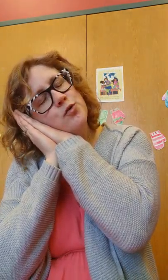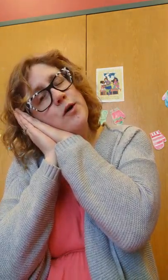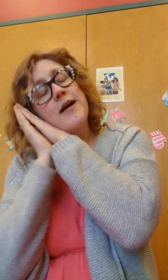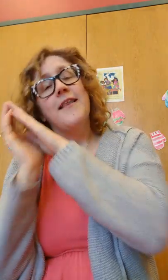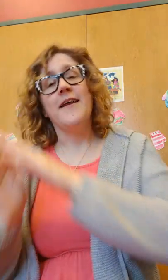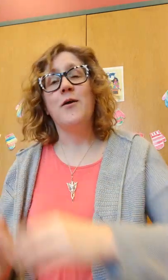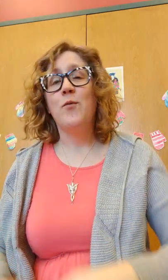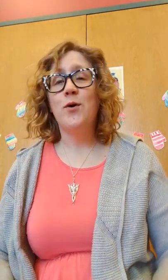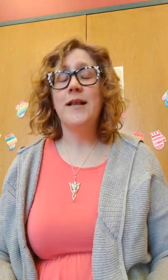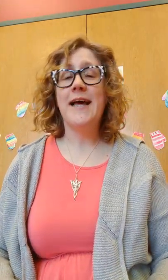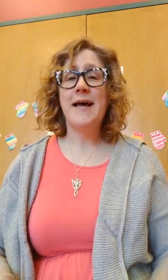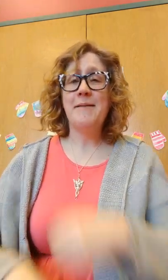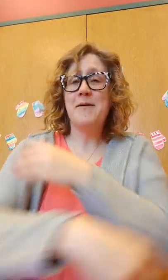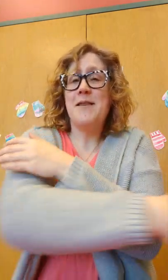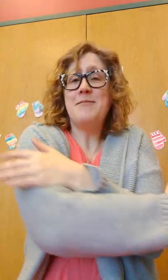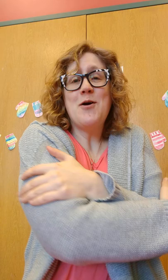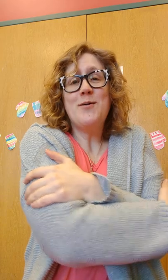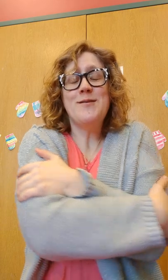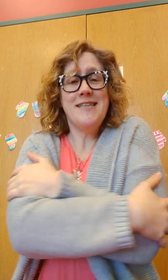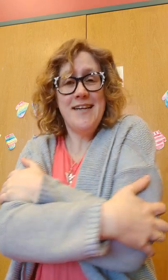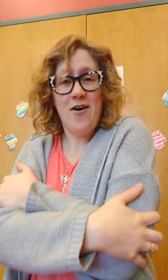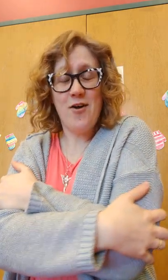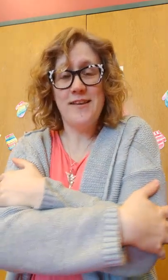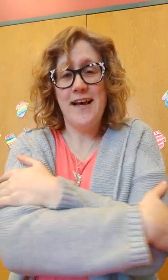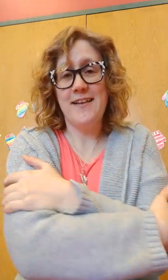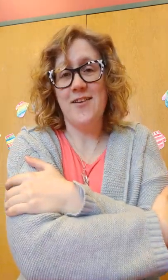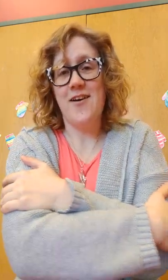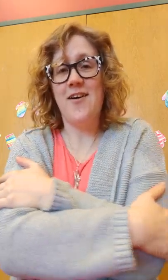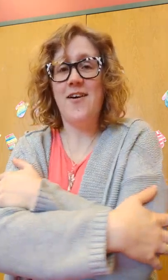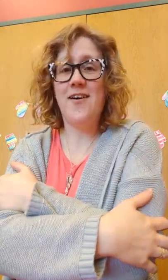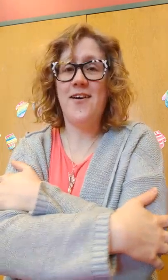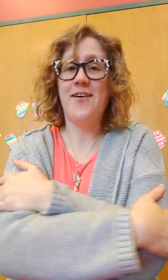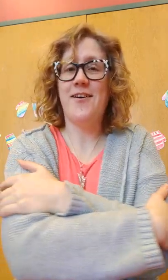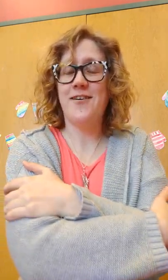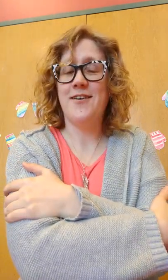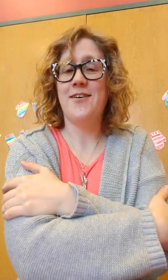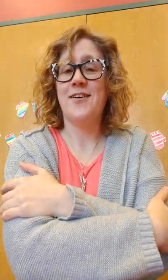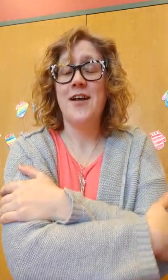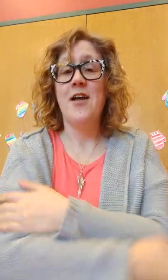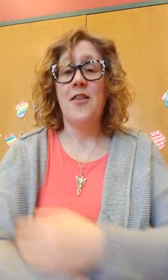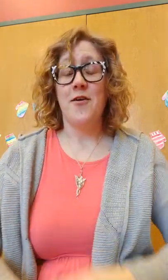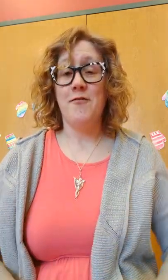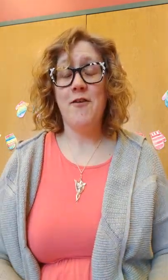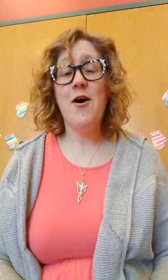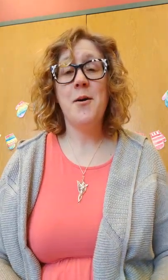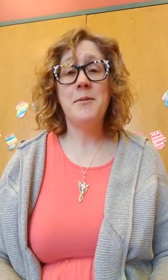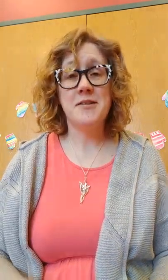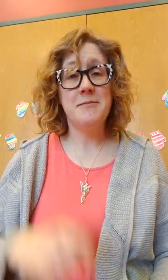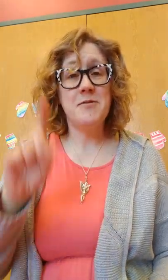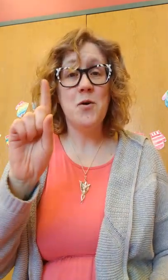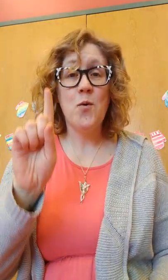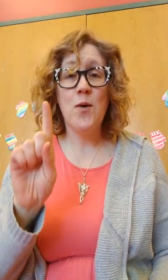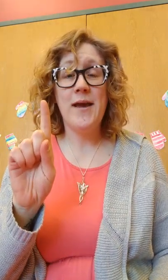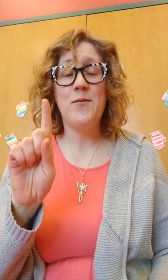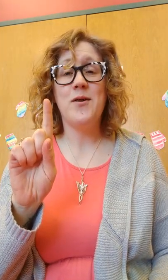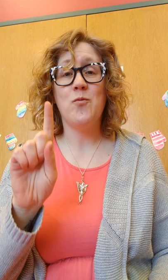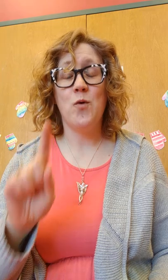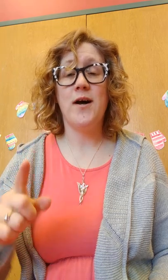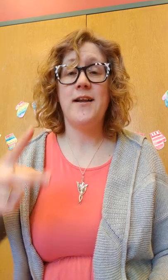Their wool kept them cozy all night long. The farmer slipped away with one